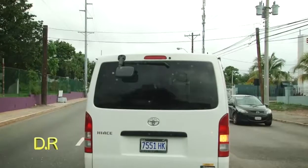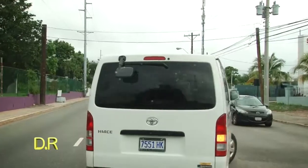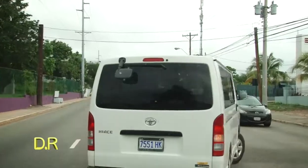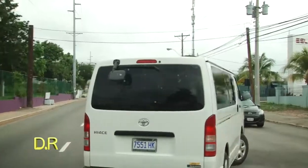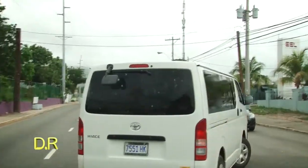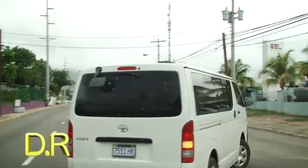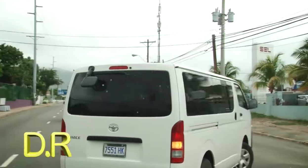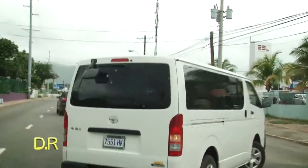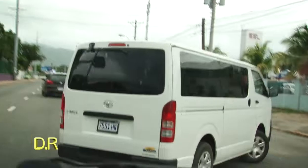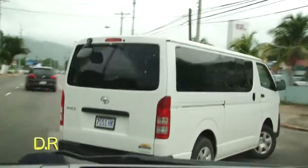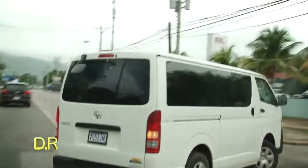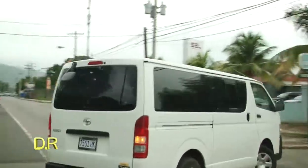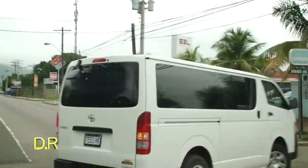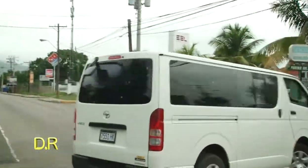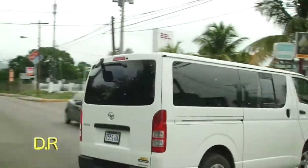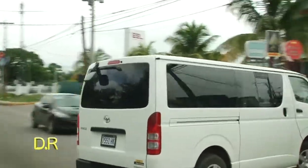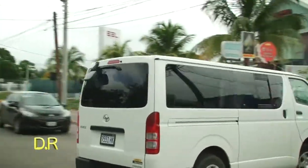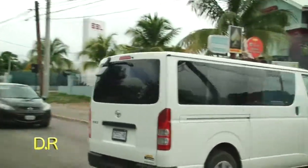Music Music Music